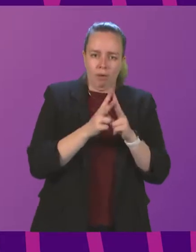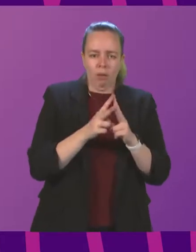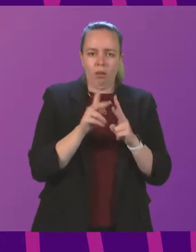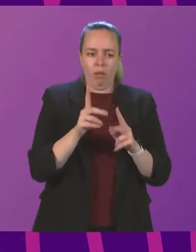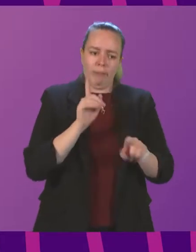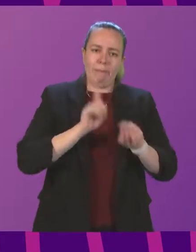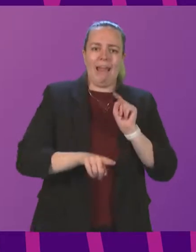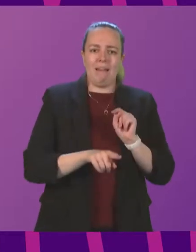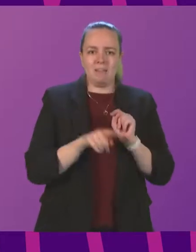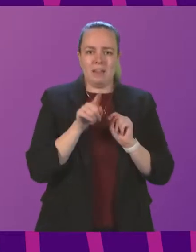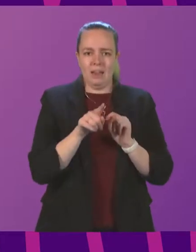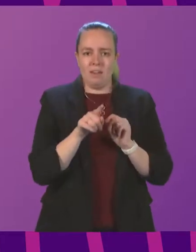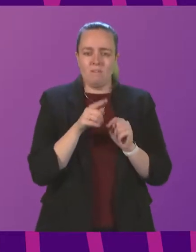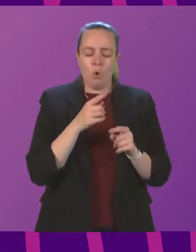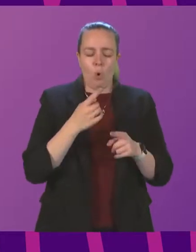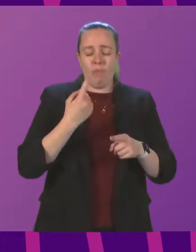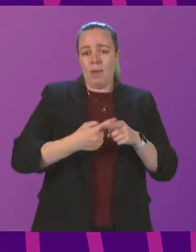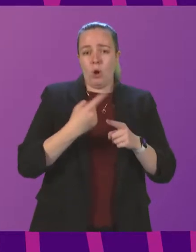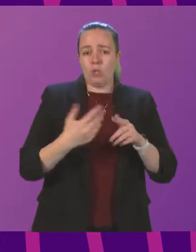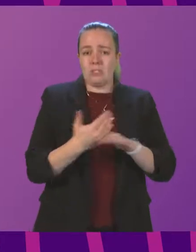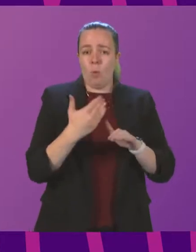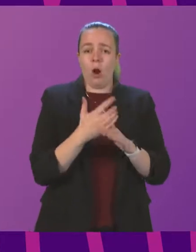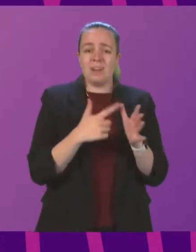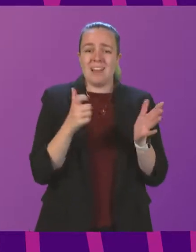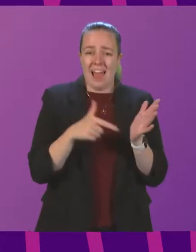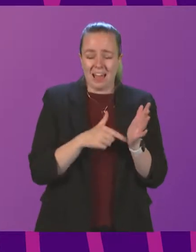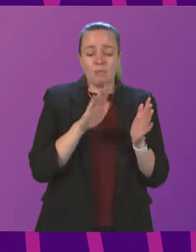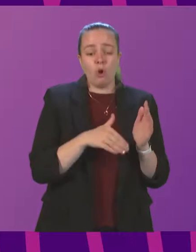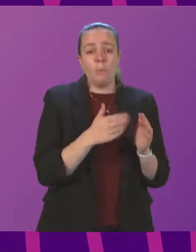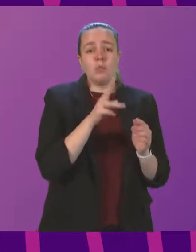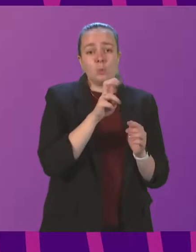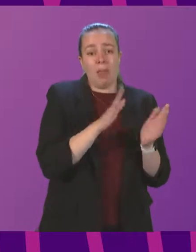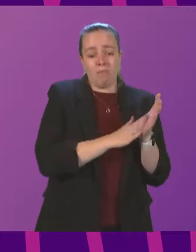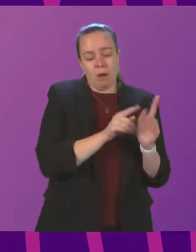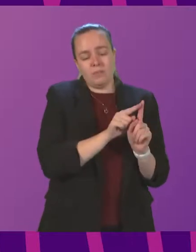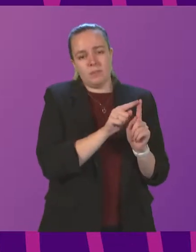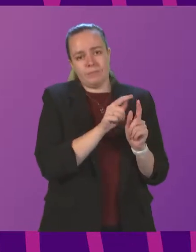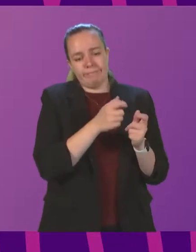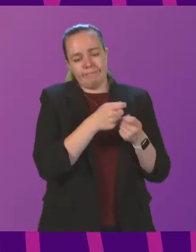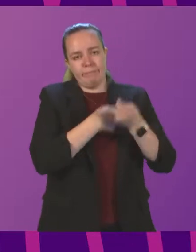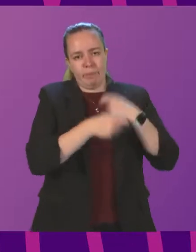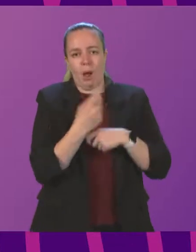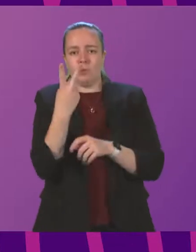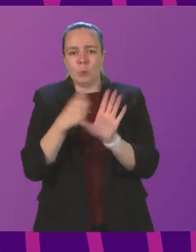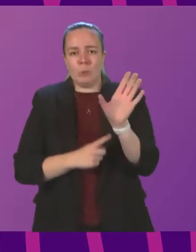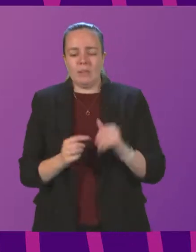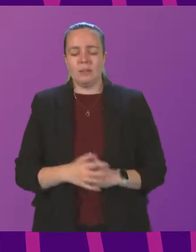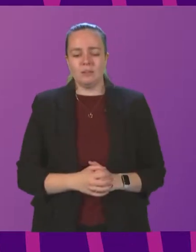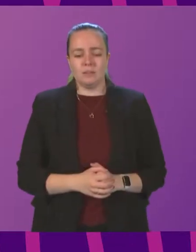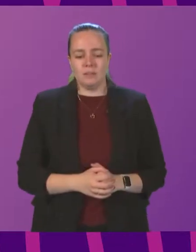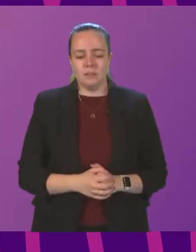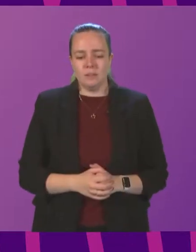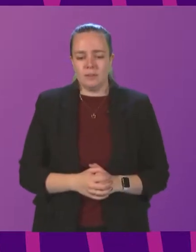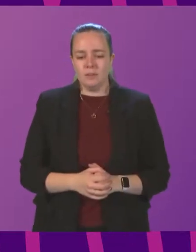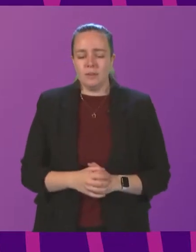for assault under the Emergency Workers Act from 12 months to two years? Minister. The